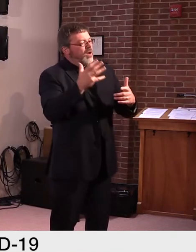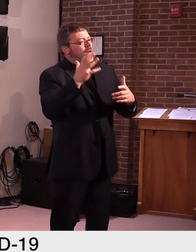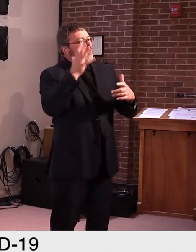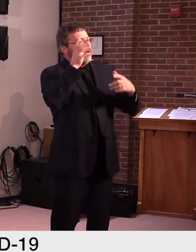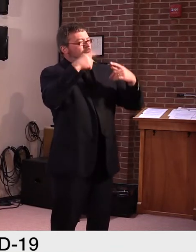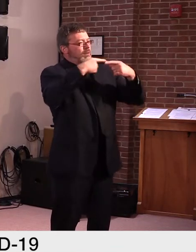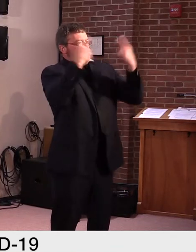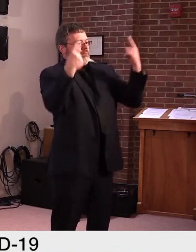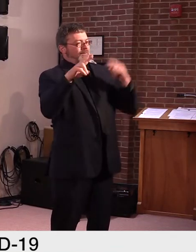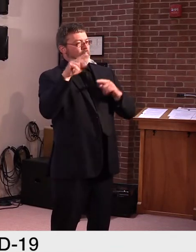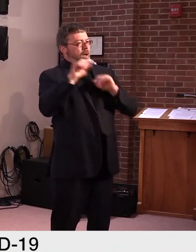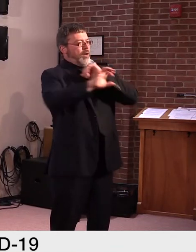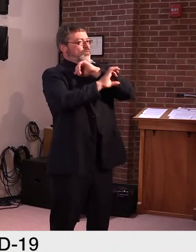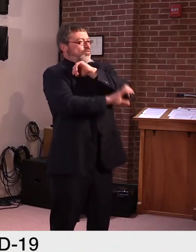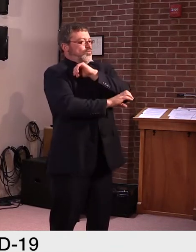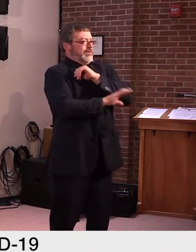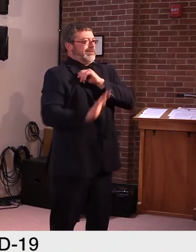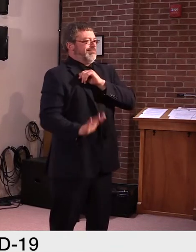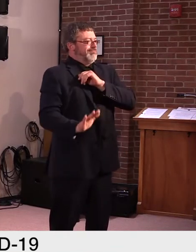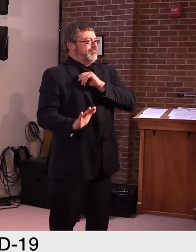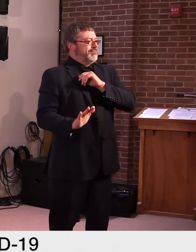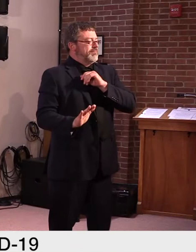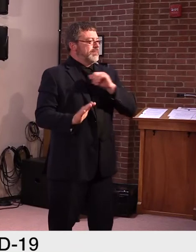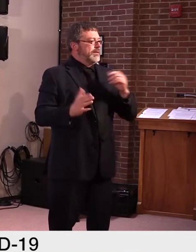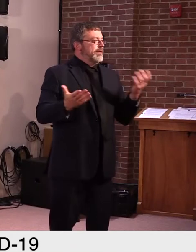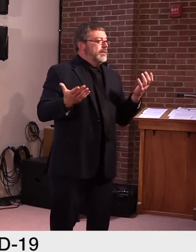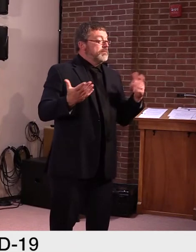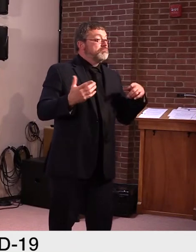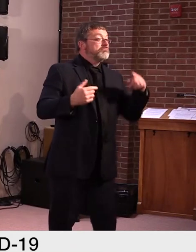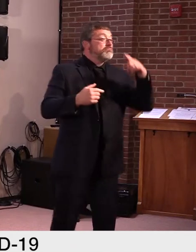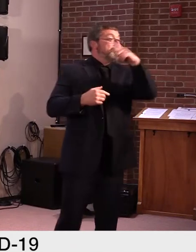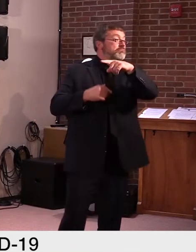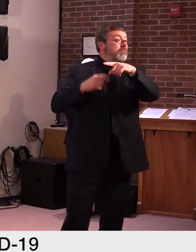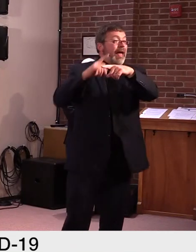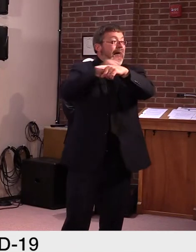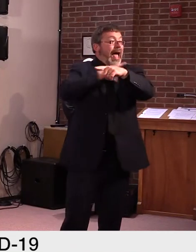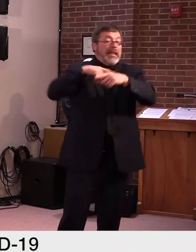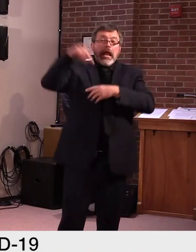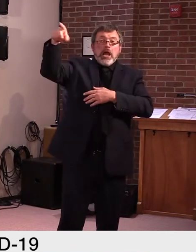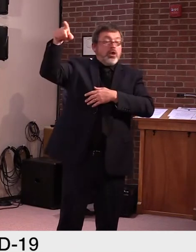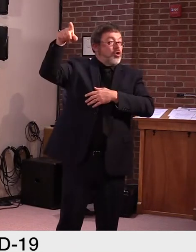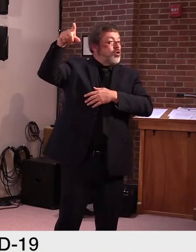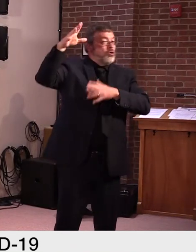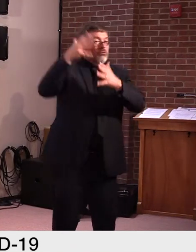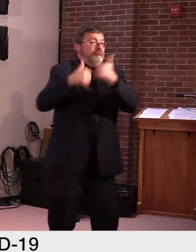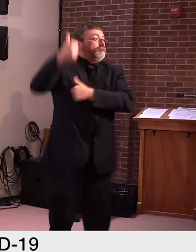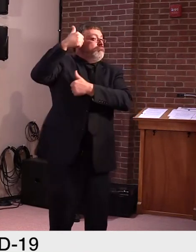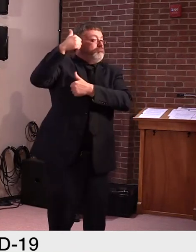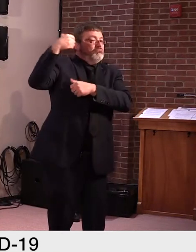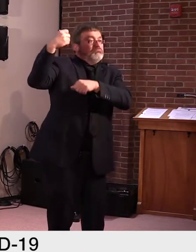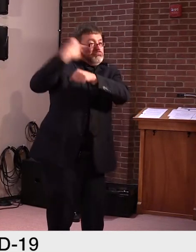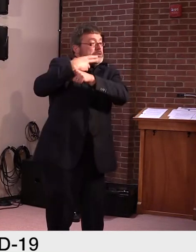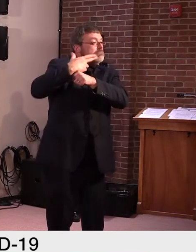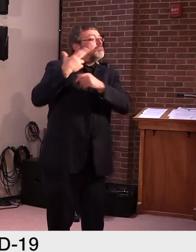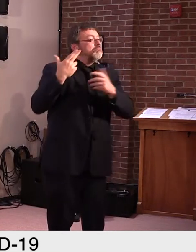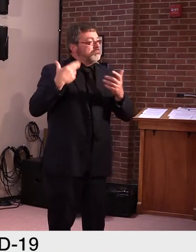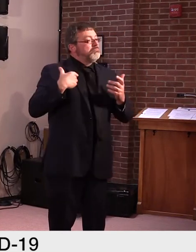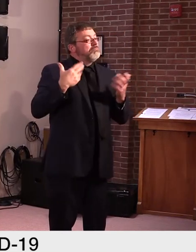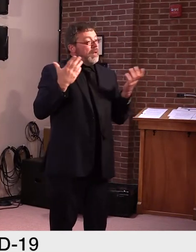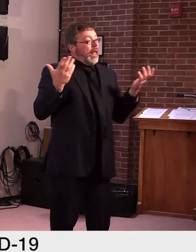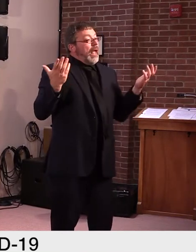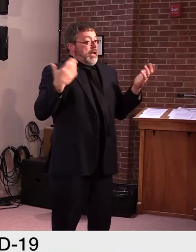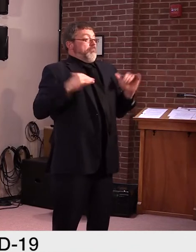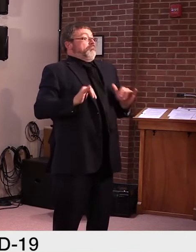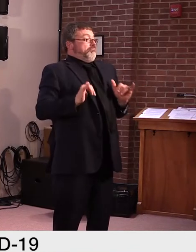the legislature can abdicate their authority, but they can't abdicate the governor's authority. So there's no